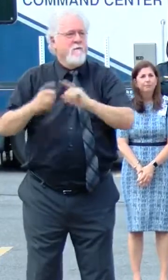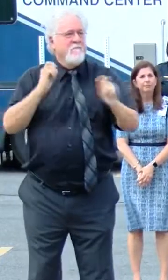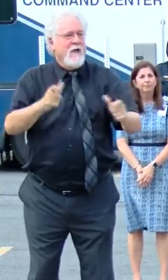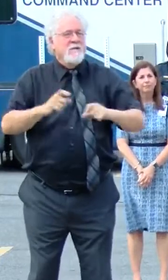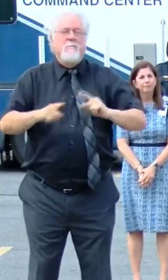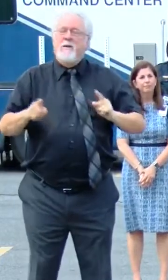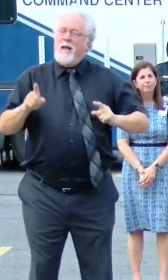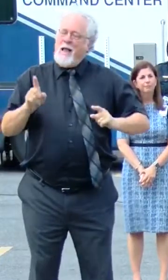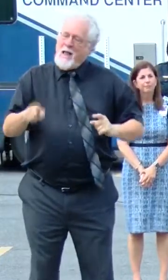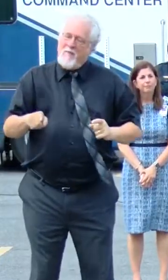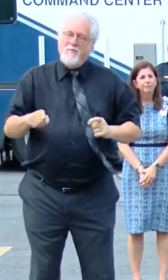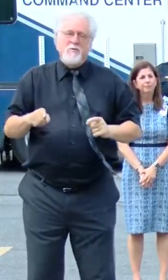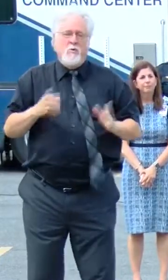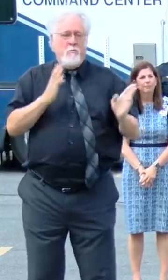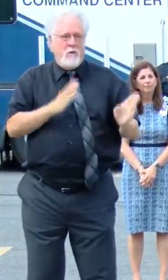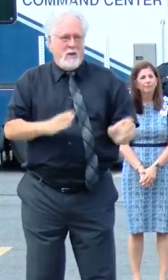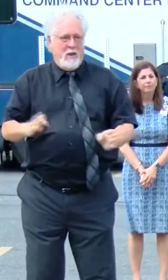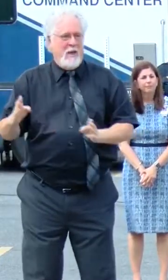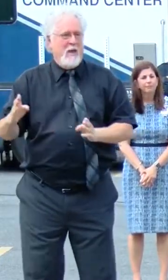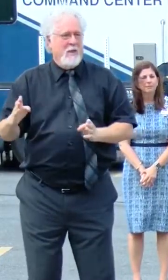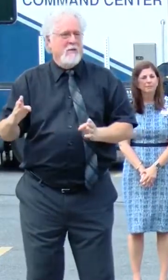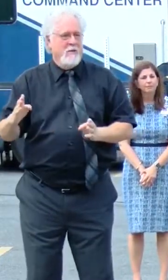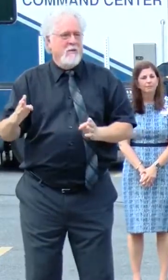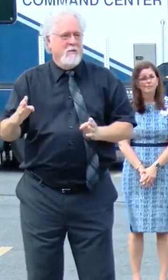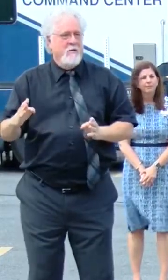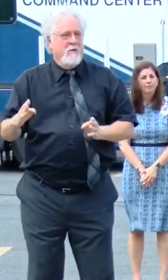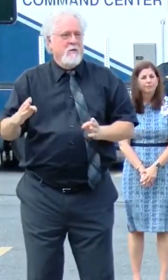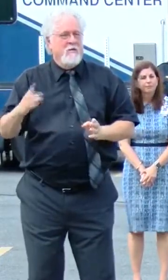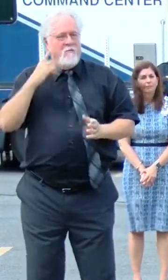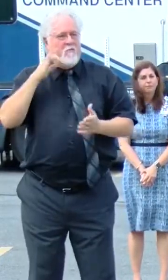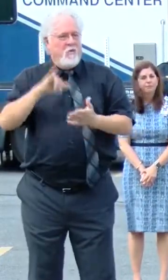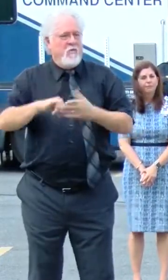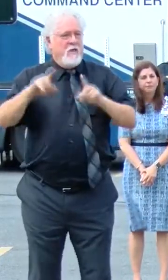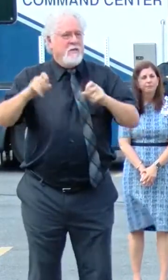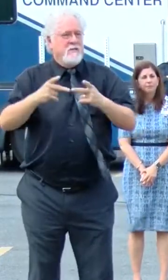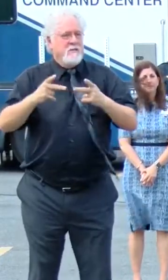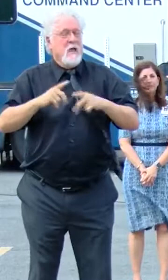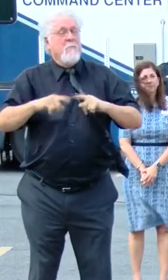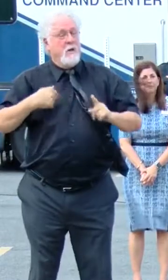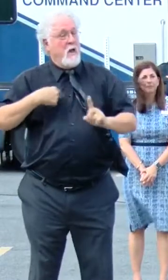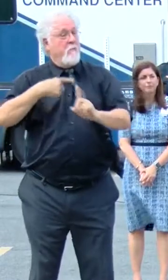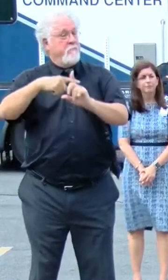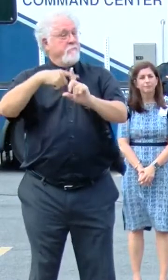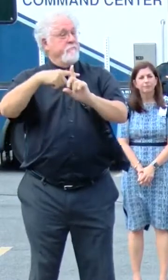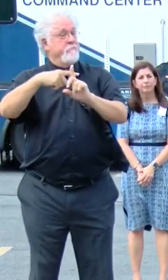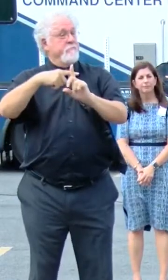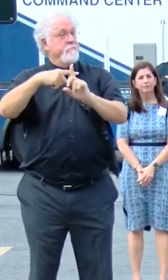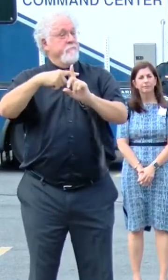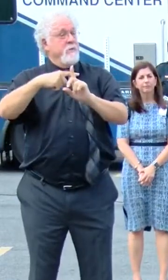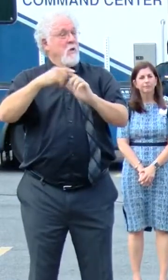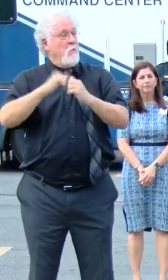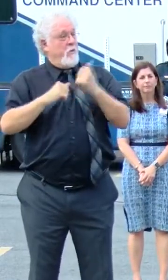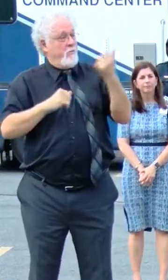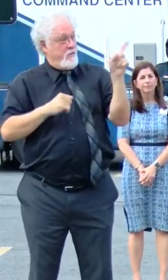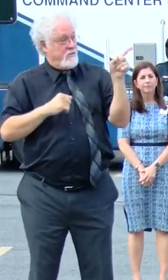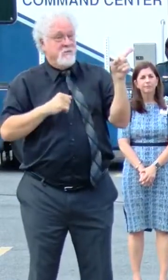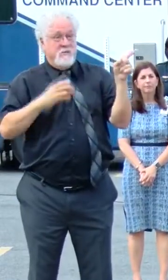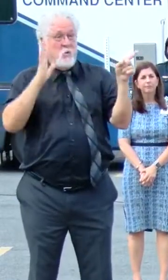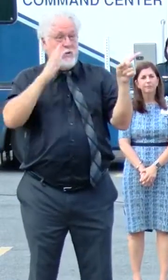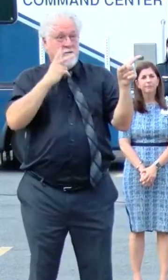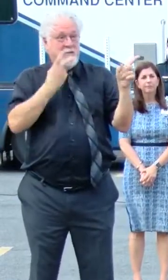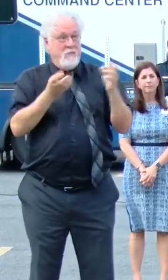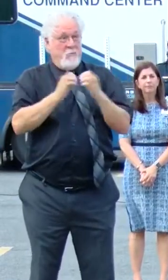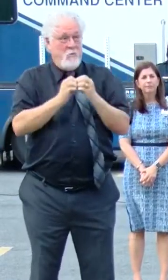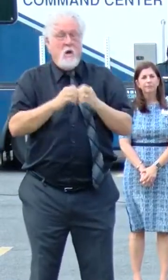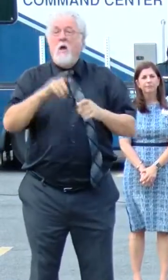But you have to plan for these sites. But I am very optimistic with this site that we will be seeing